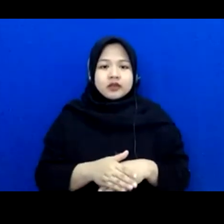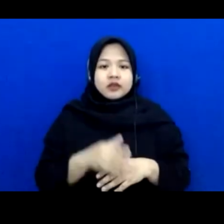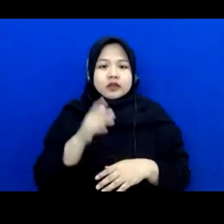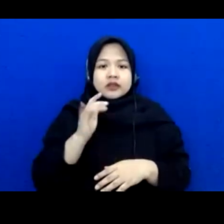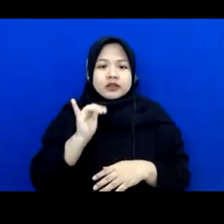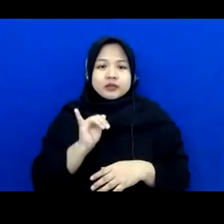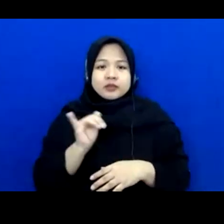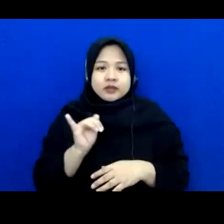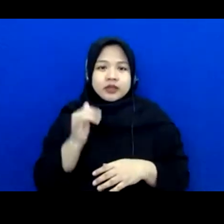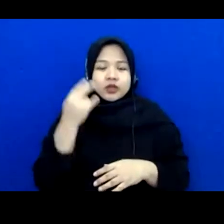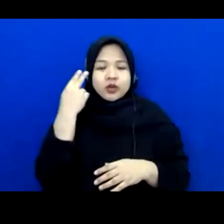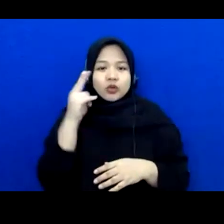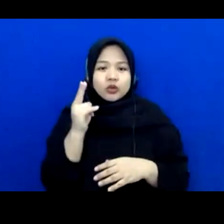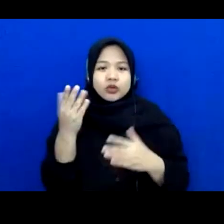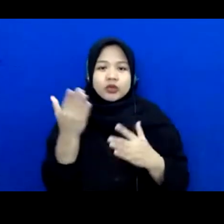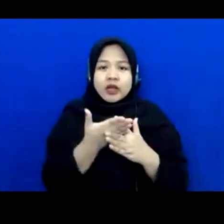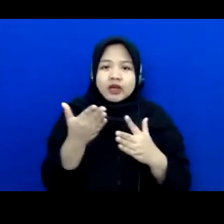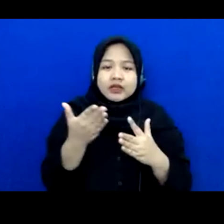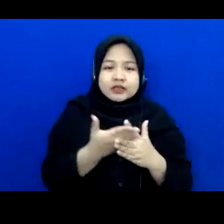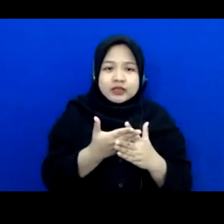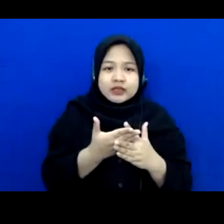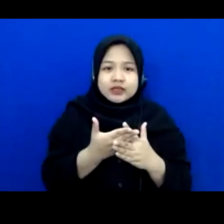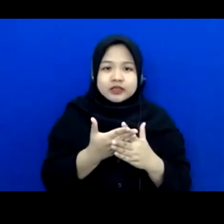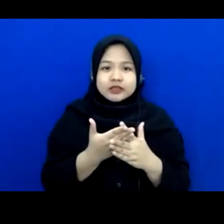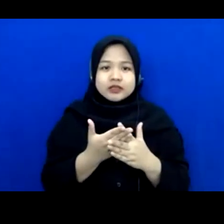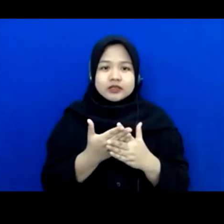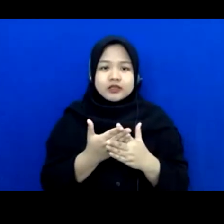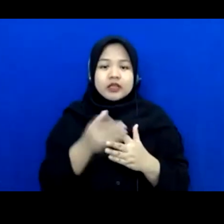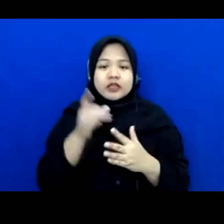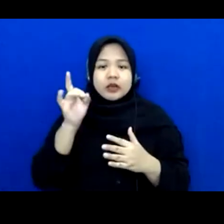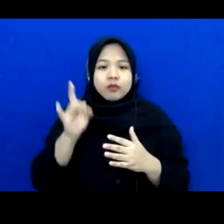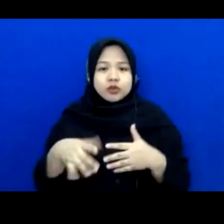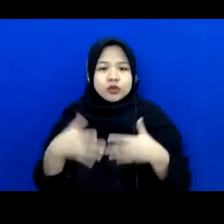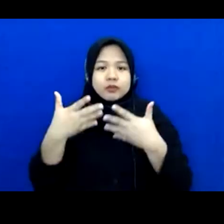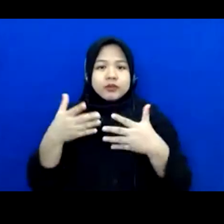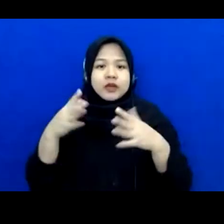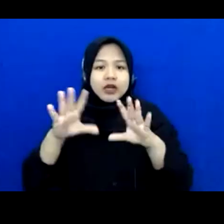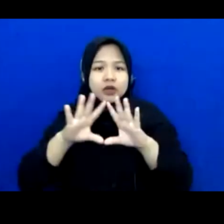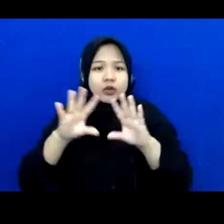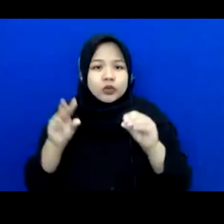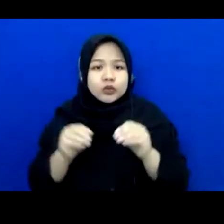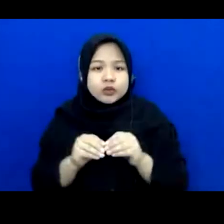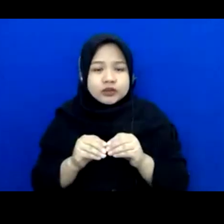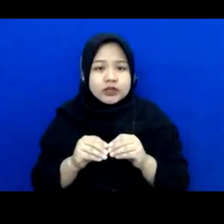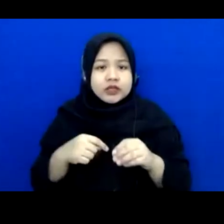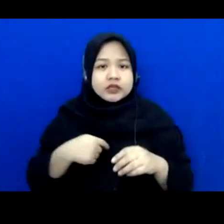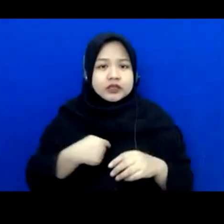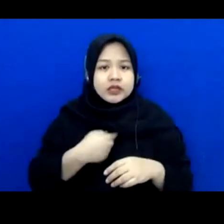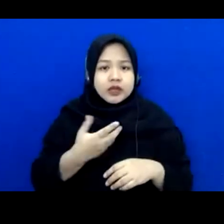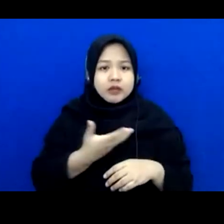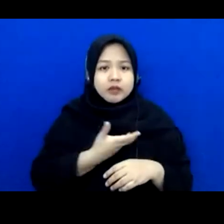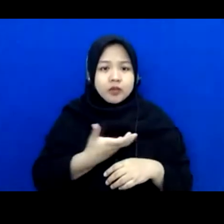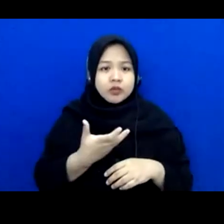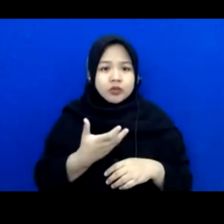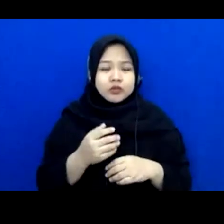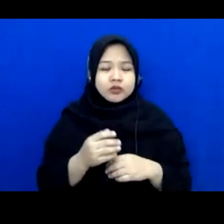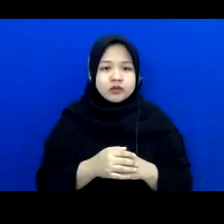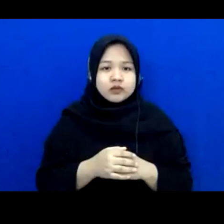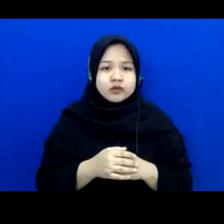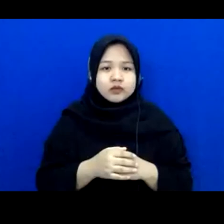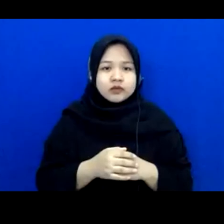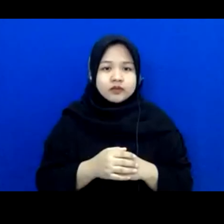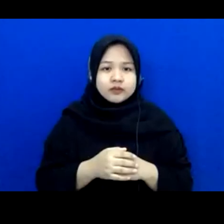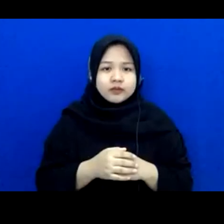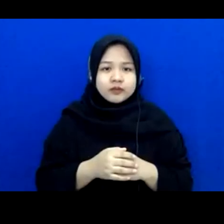center cater to the masses and the fourth principle is inclusion getting society to extract them and what i did is i hope it's quite